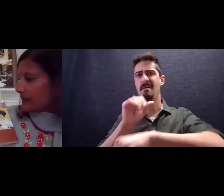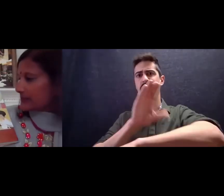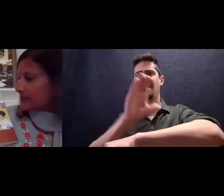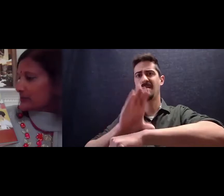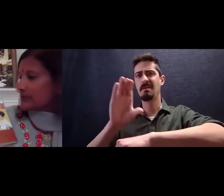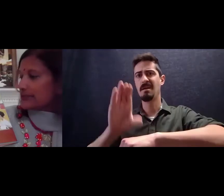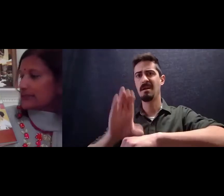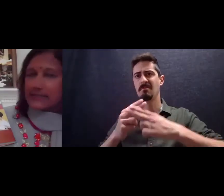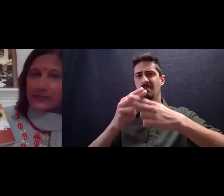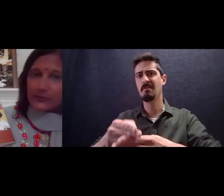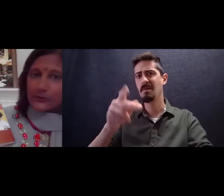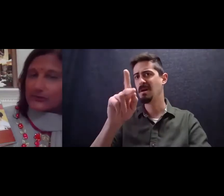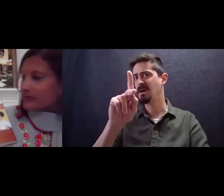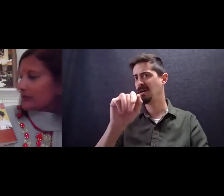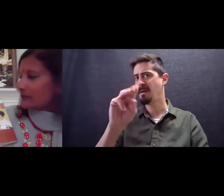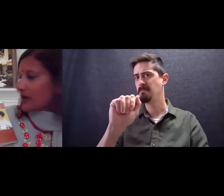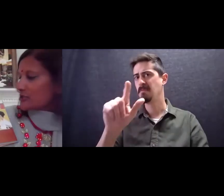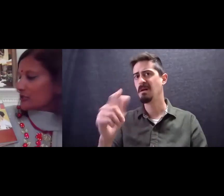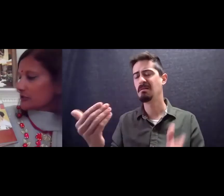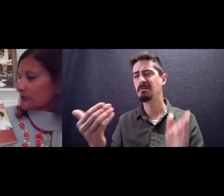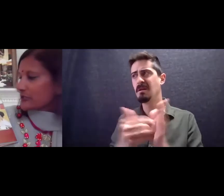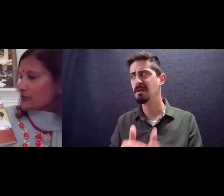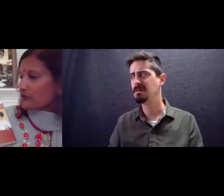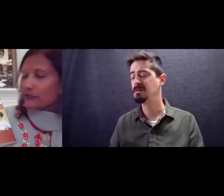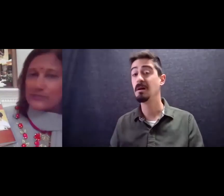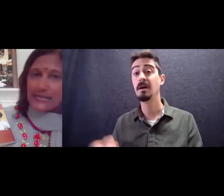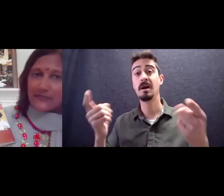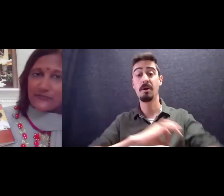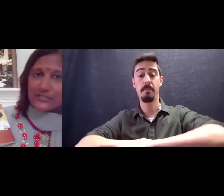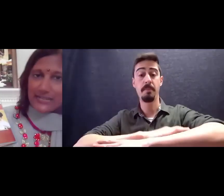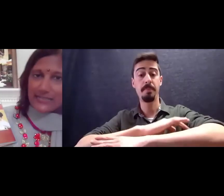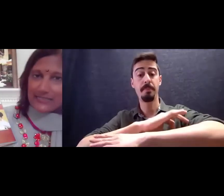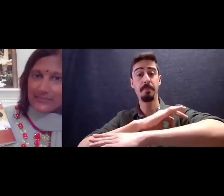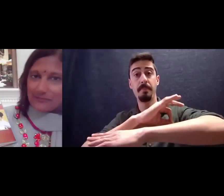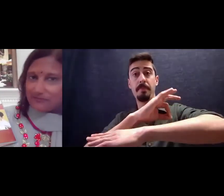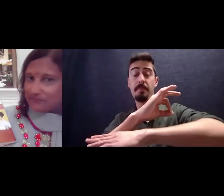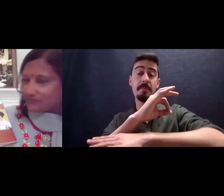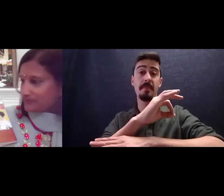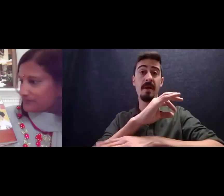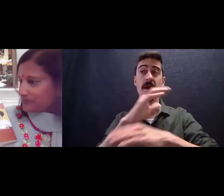as soon as the sun rose Raja hurried to the fruit stand for dates